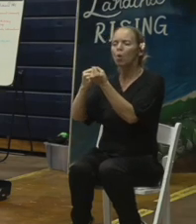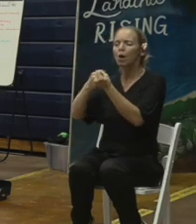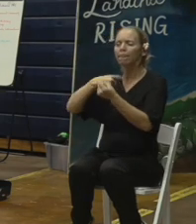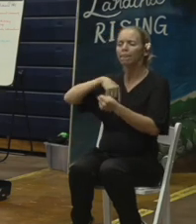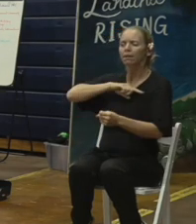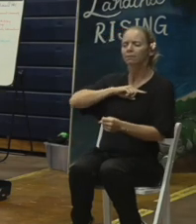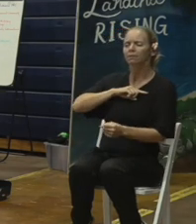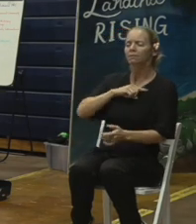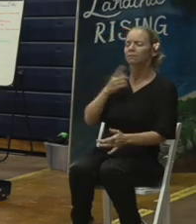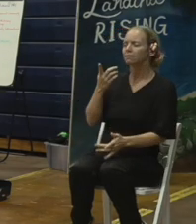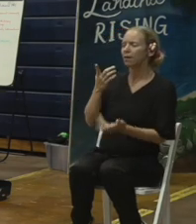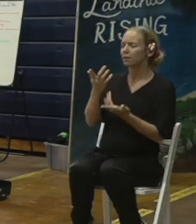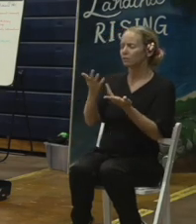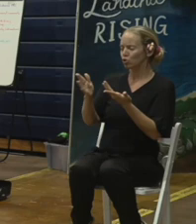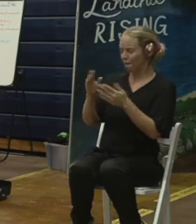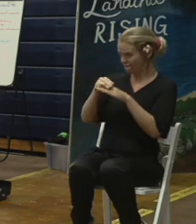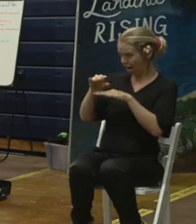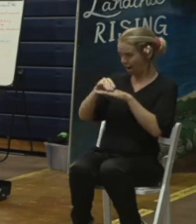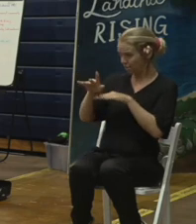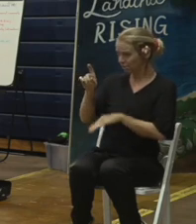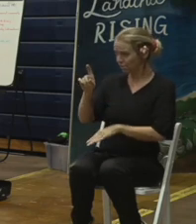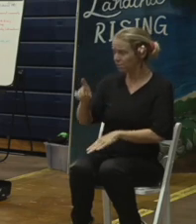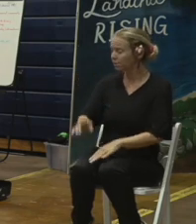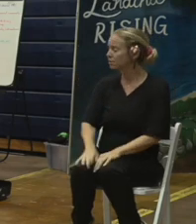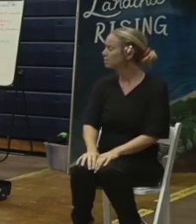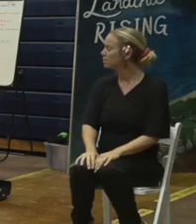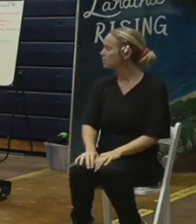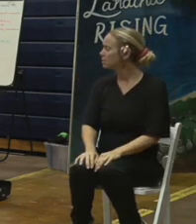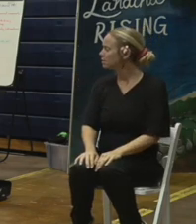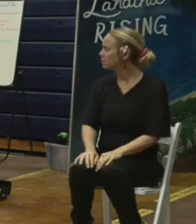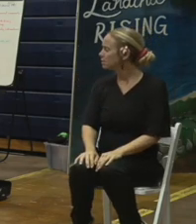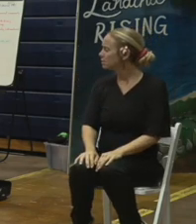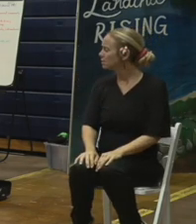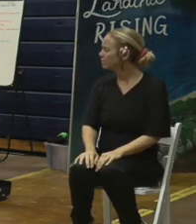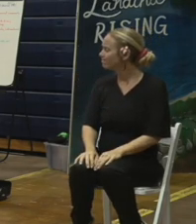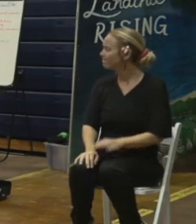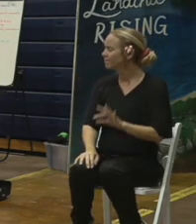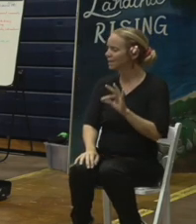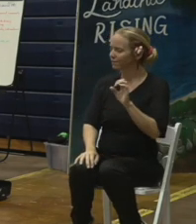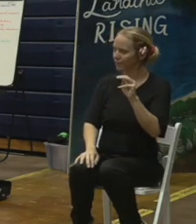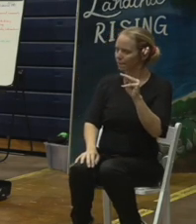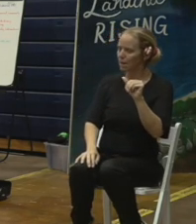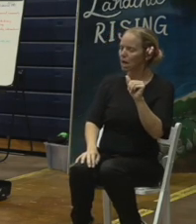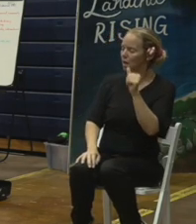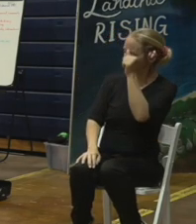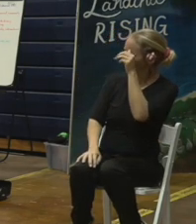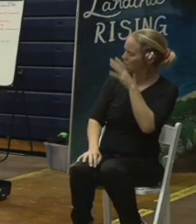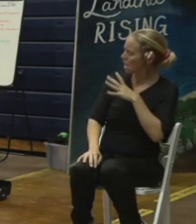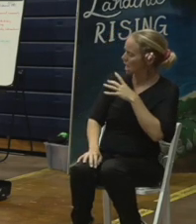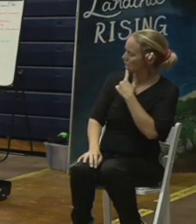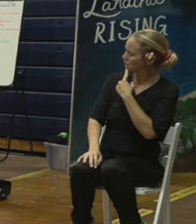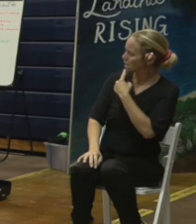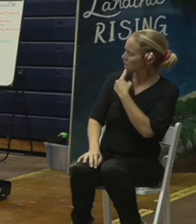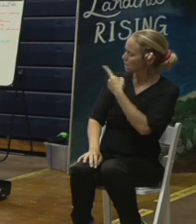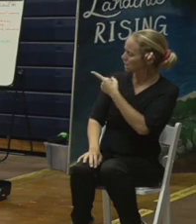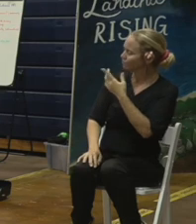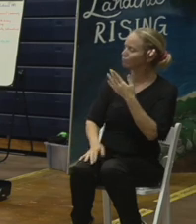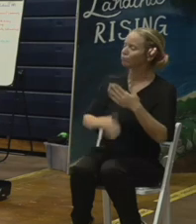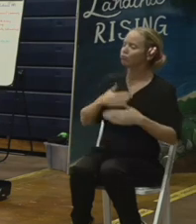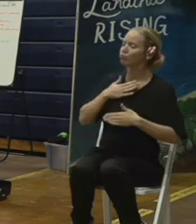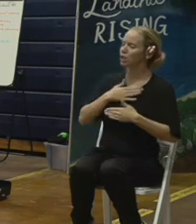So, I appreciate the question. I know that's important to you. Our